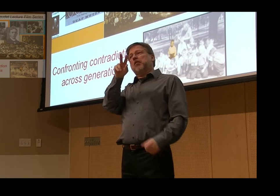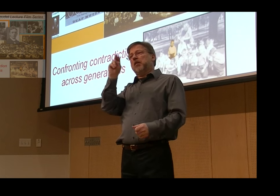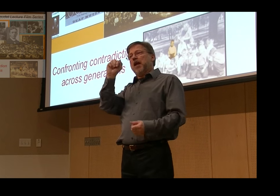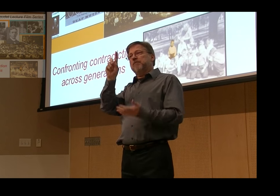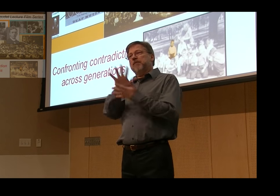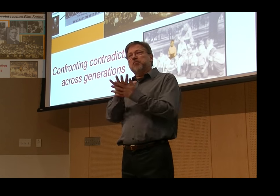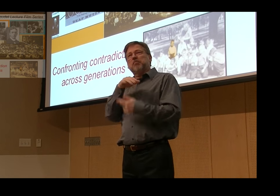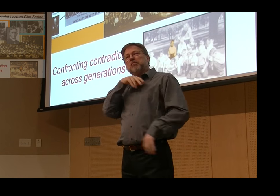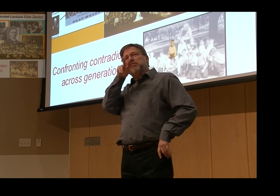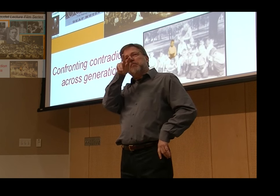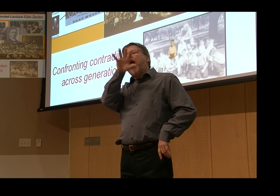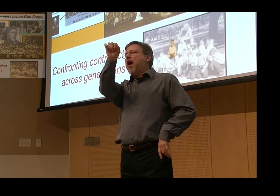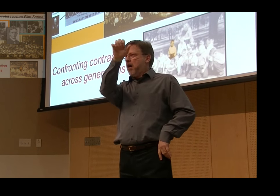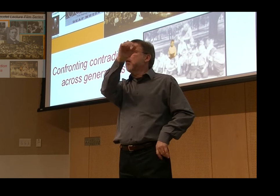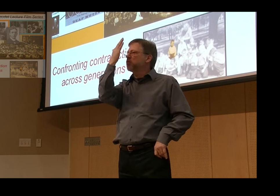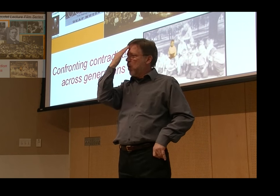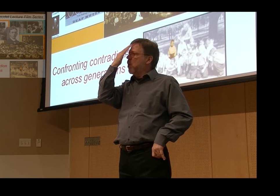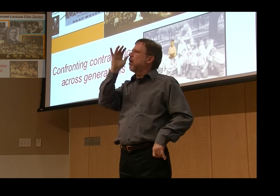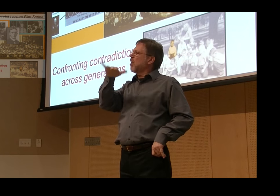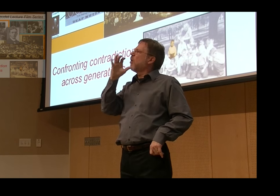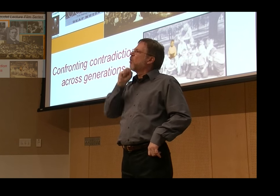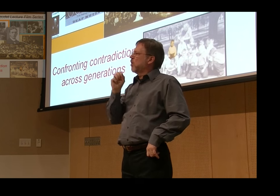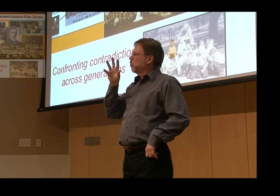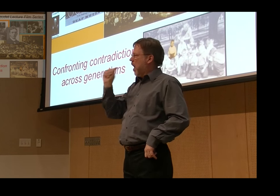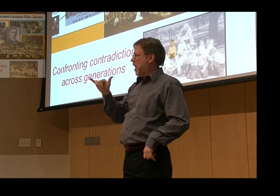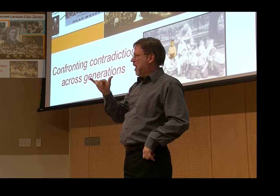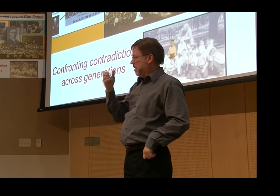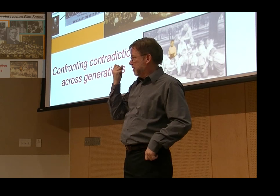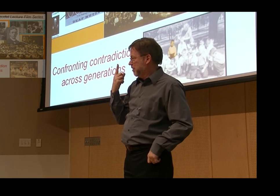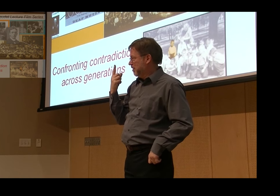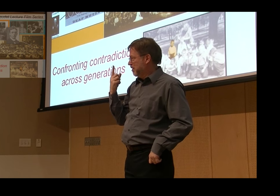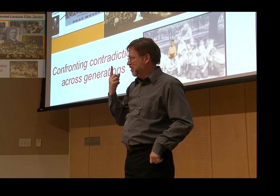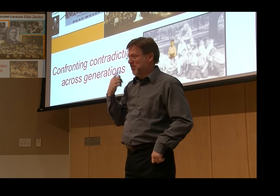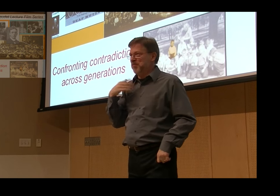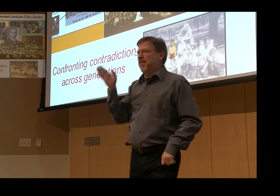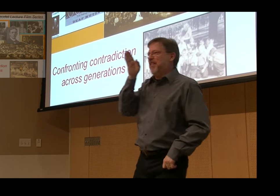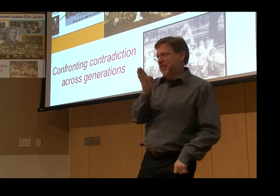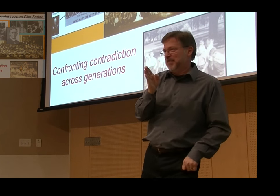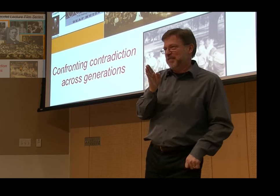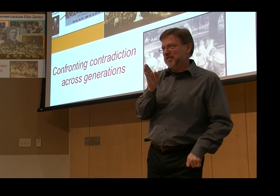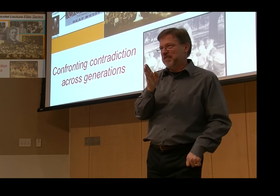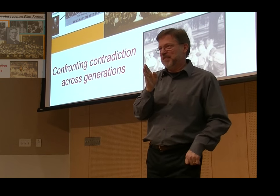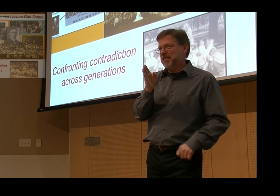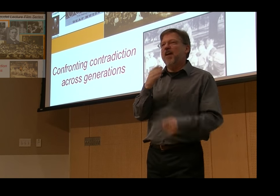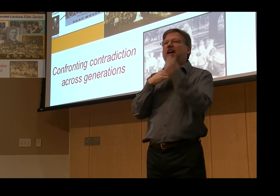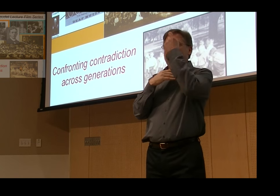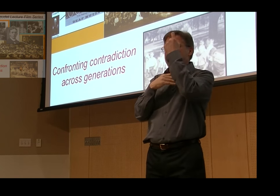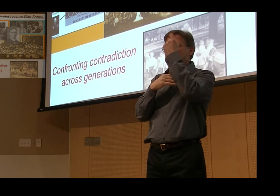So if you look at me, and you look at the ASL, the NAD films, I can identify, based on the